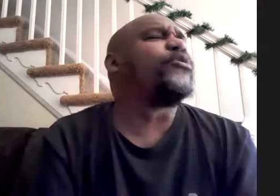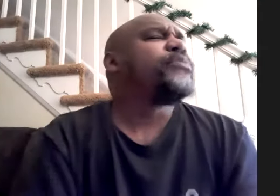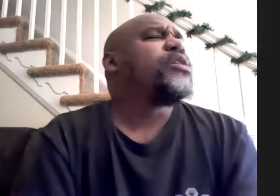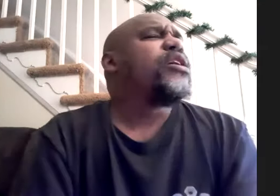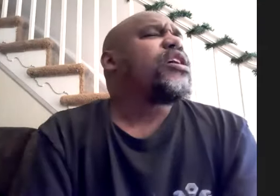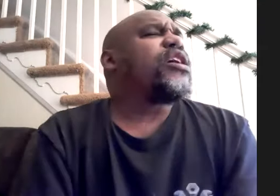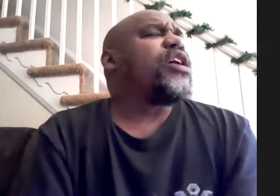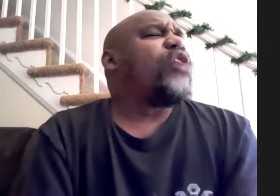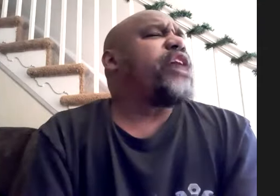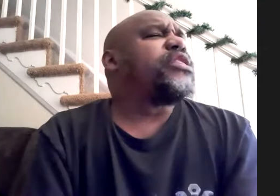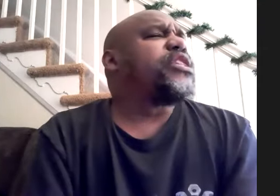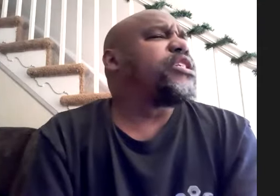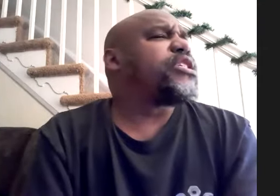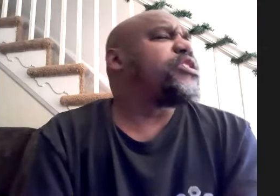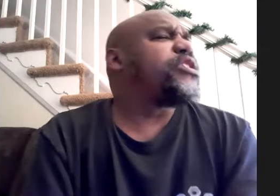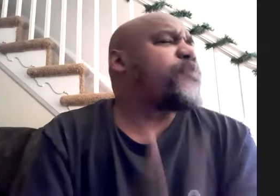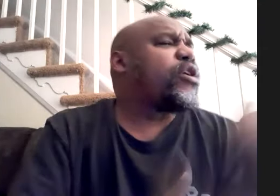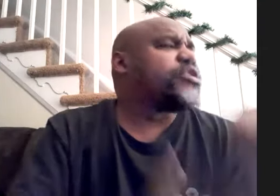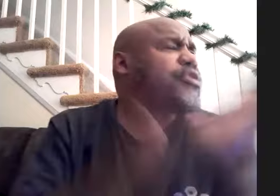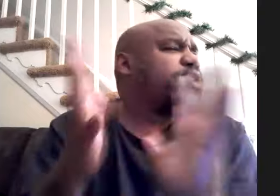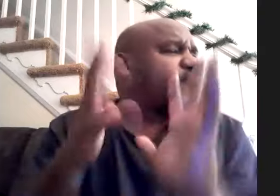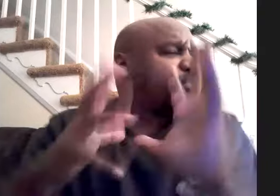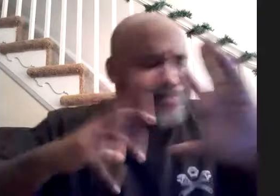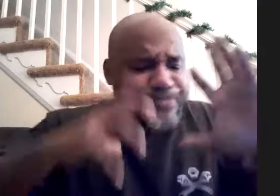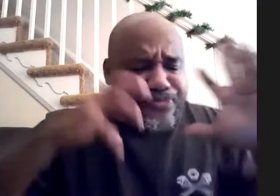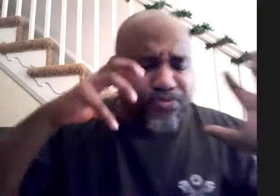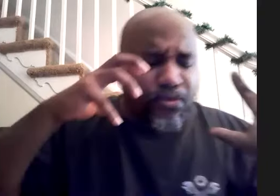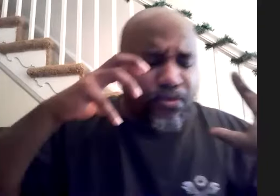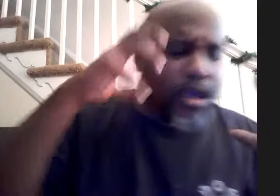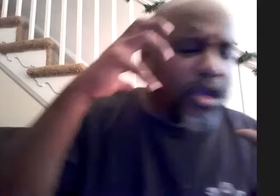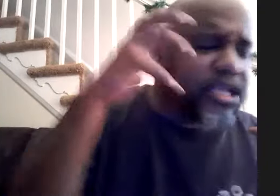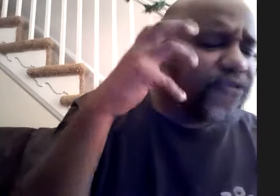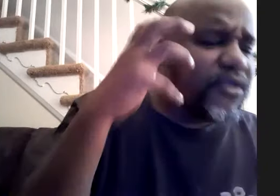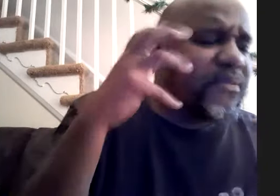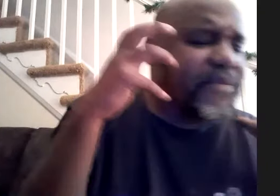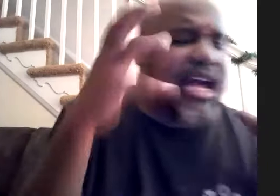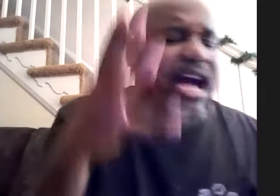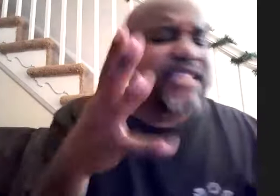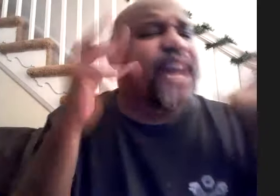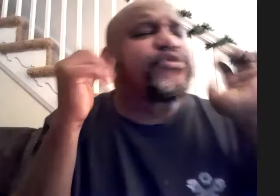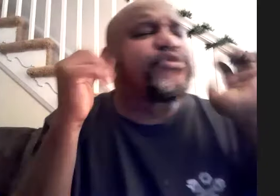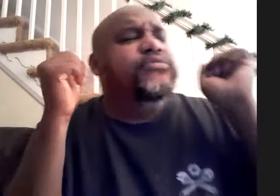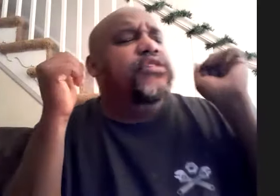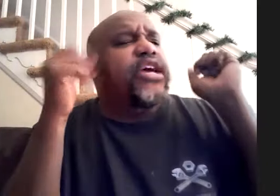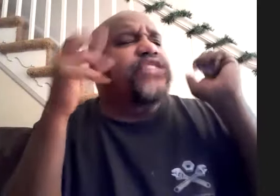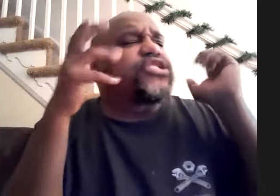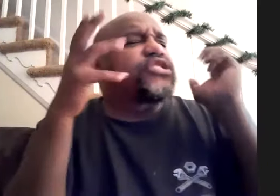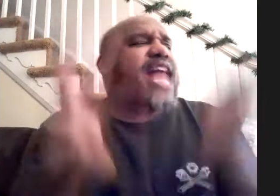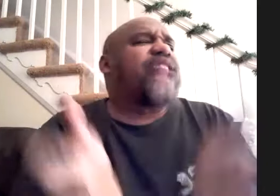you know and listening to different parts of different different like concepts concepts and just analysis